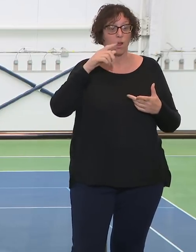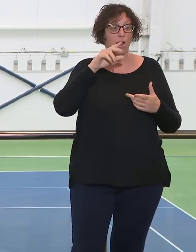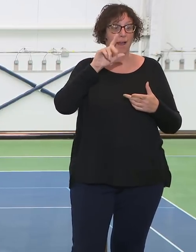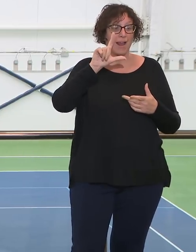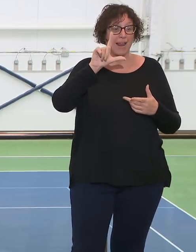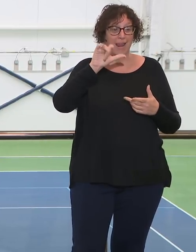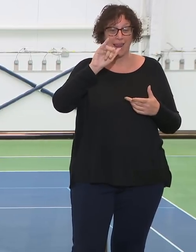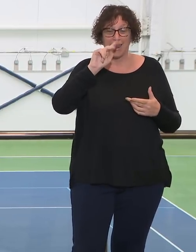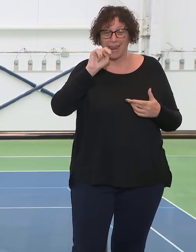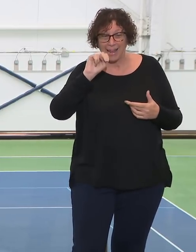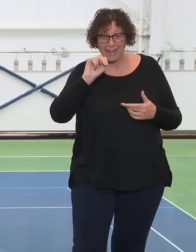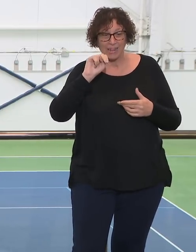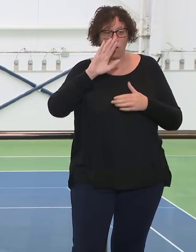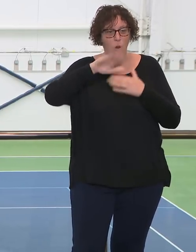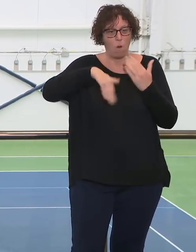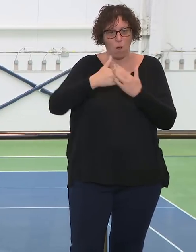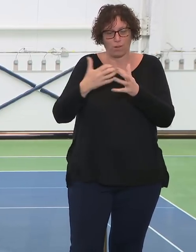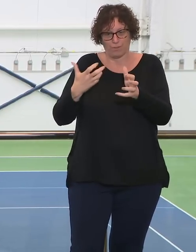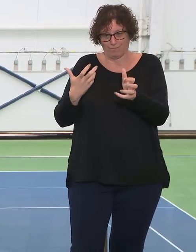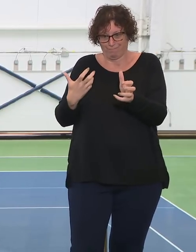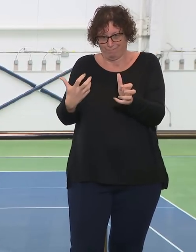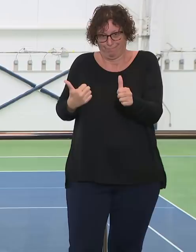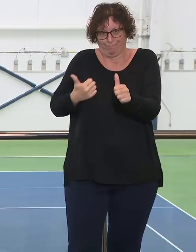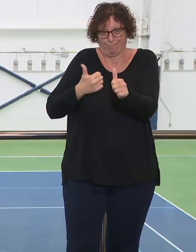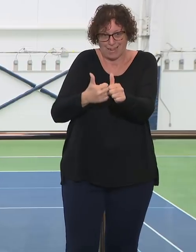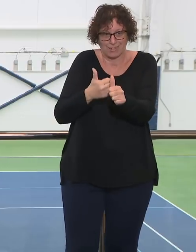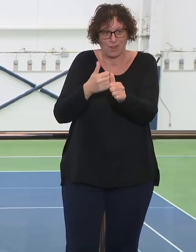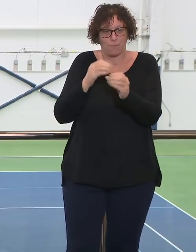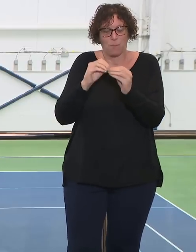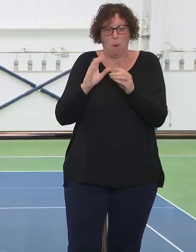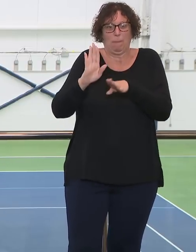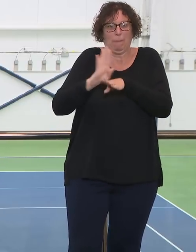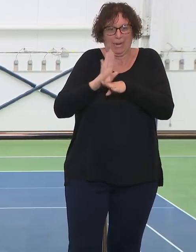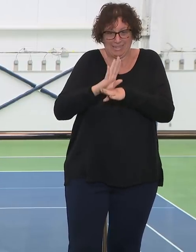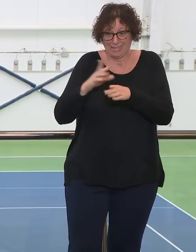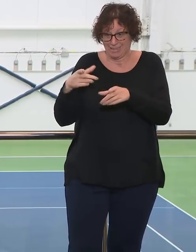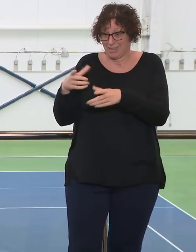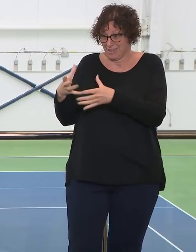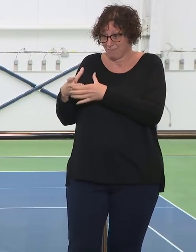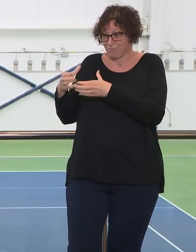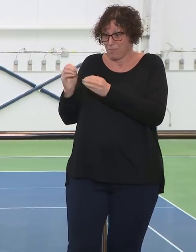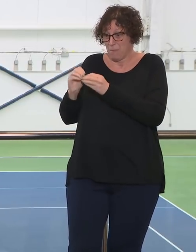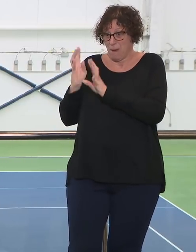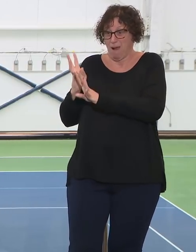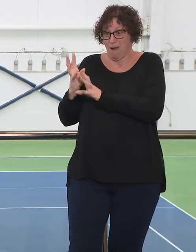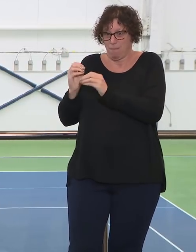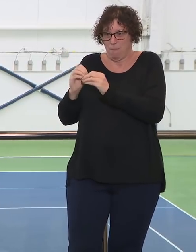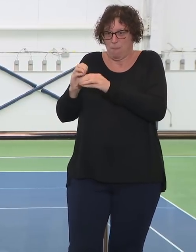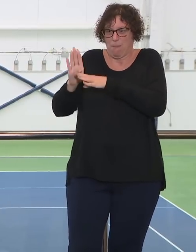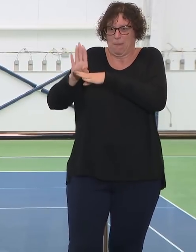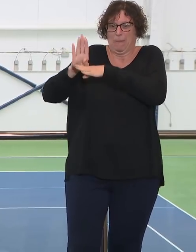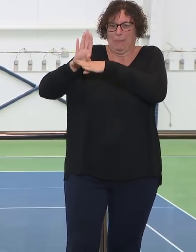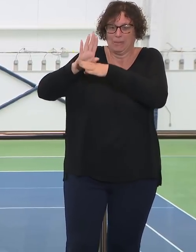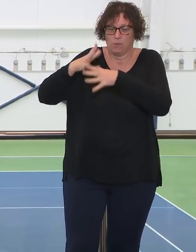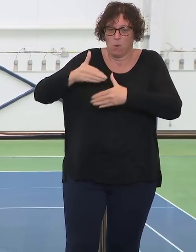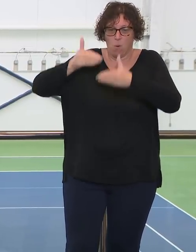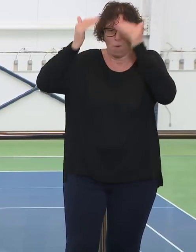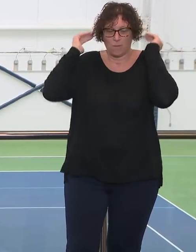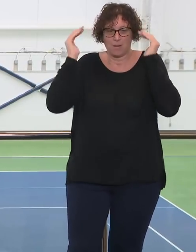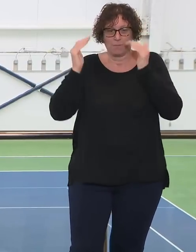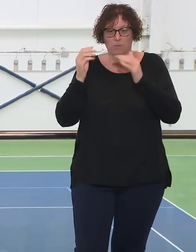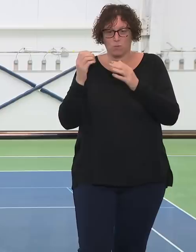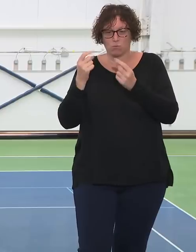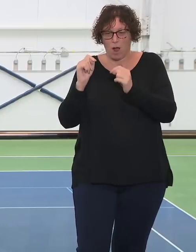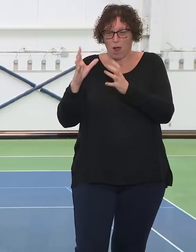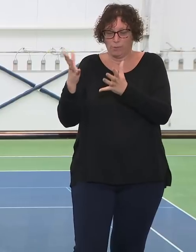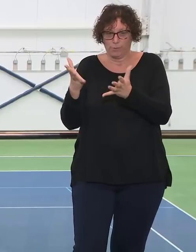like I said, it went from being relatively easy to flatten the curve in terms of moving and shifting the surge across the system to